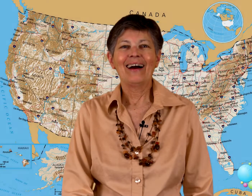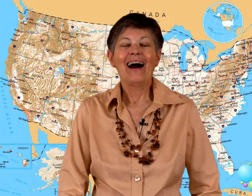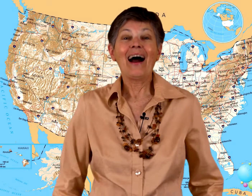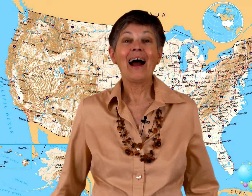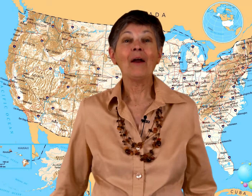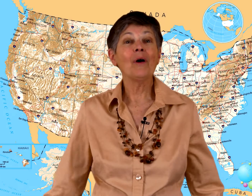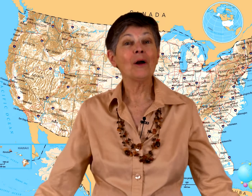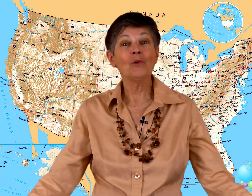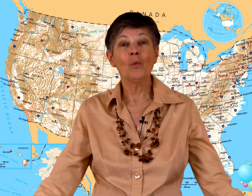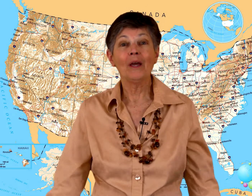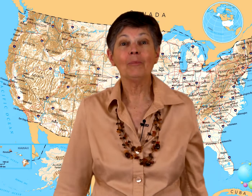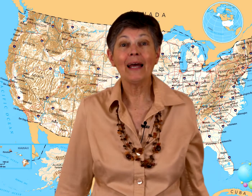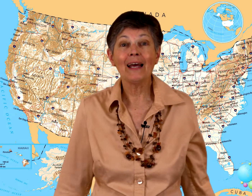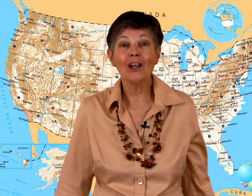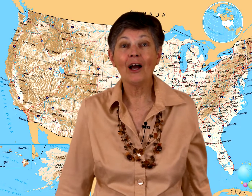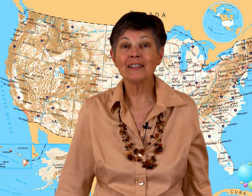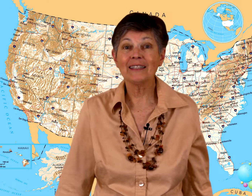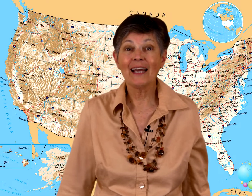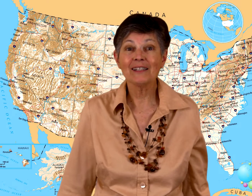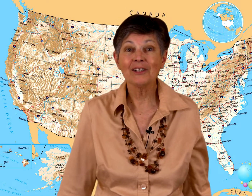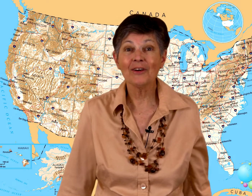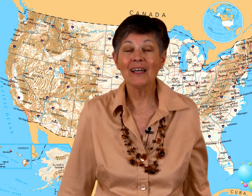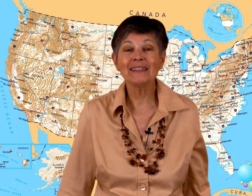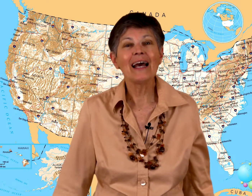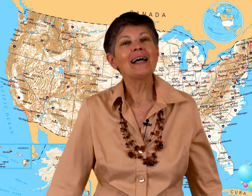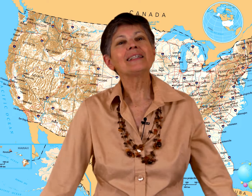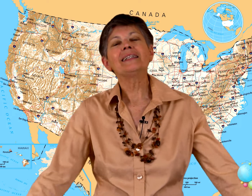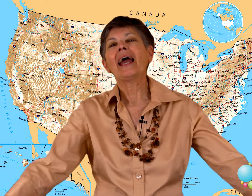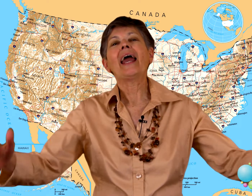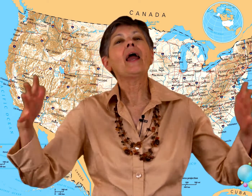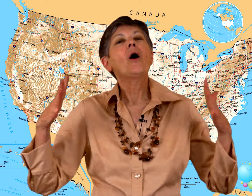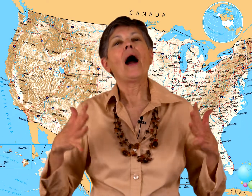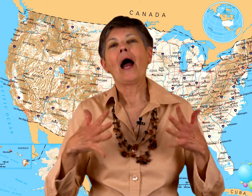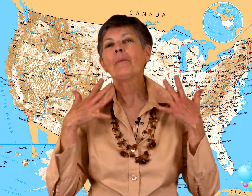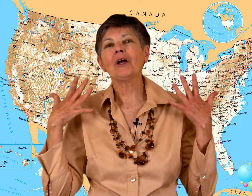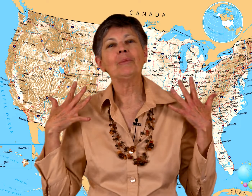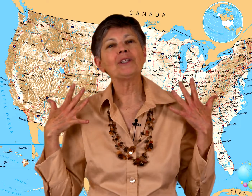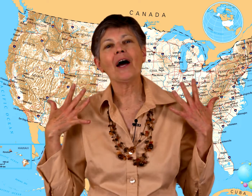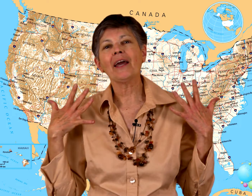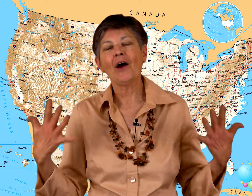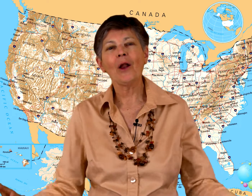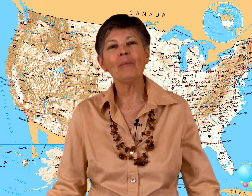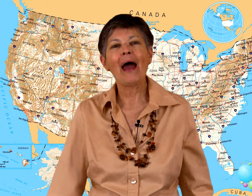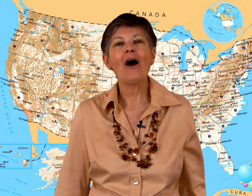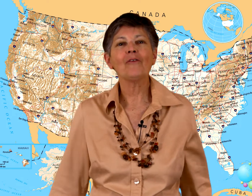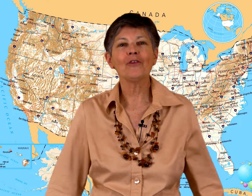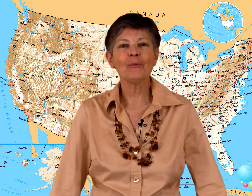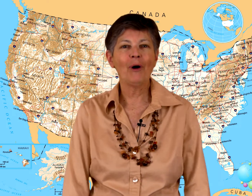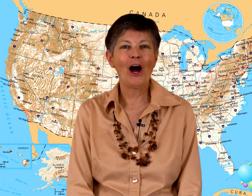Hi, welcome to We Play Along State Series. Today I'm going to be talking all about Vermont.